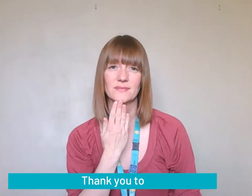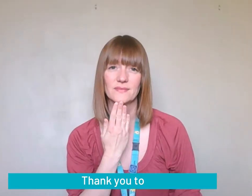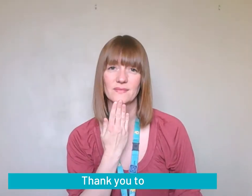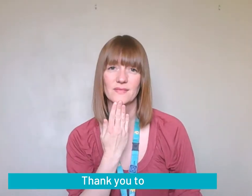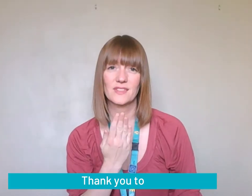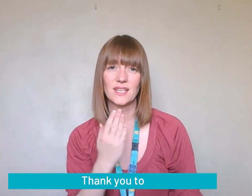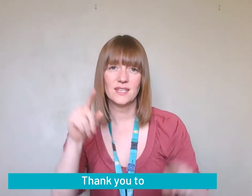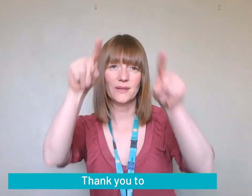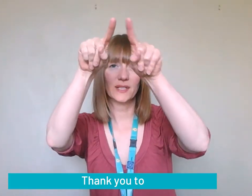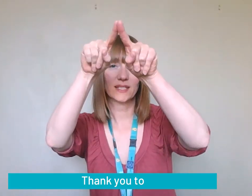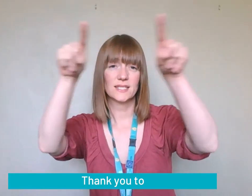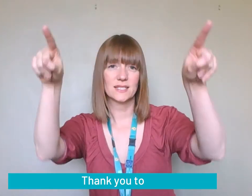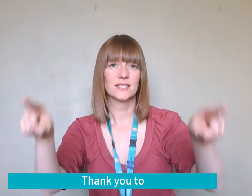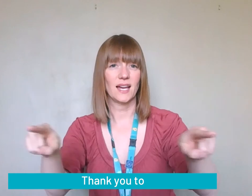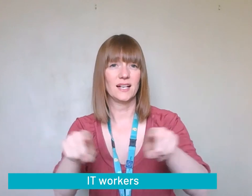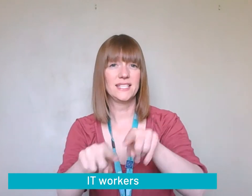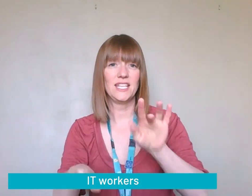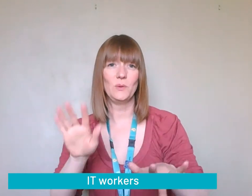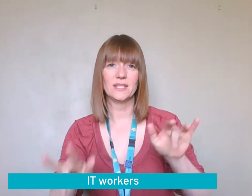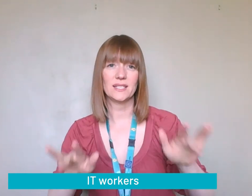Thank you to people bus drivers.